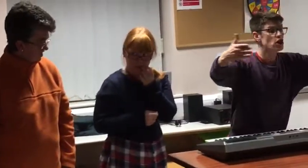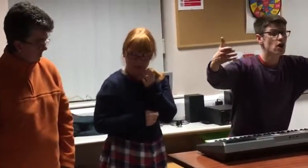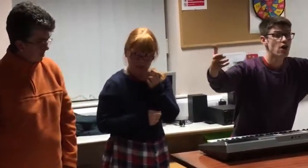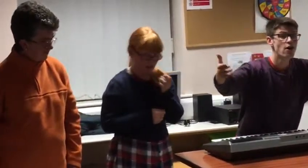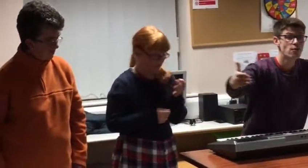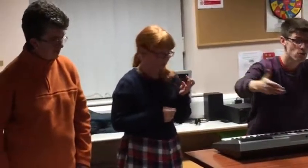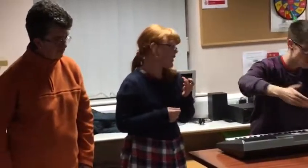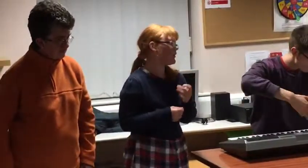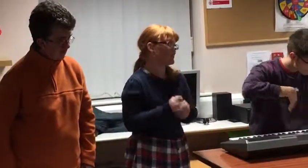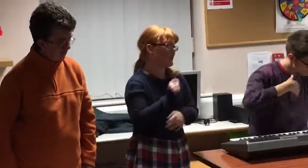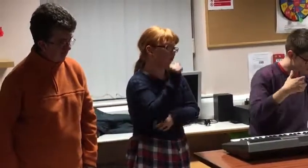Summertime